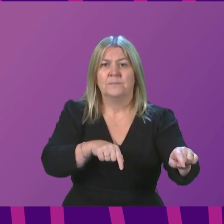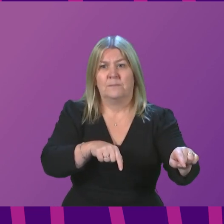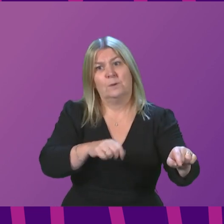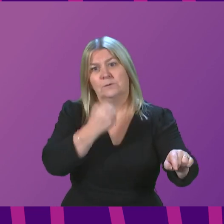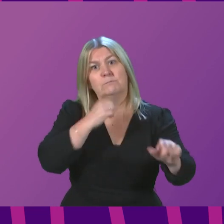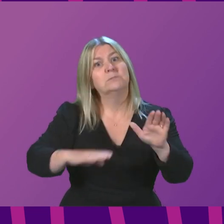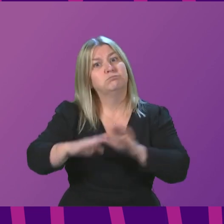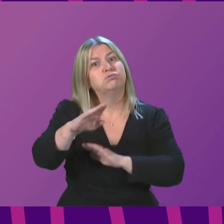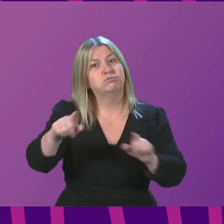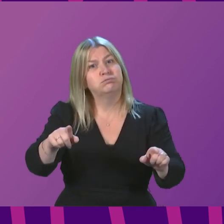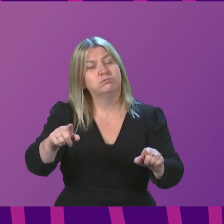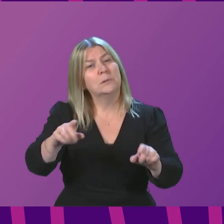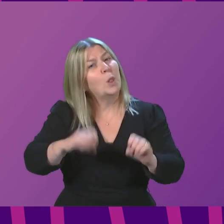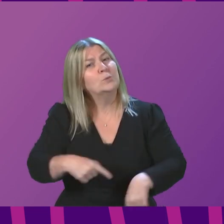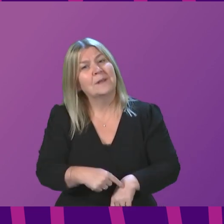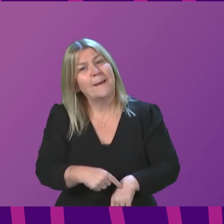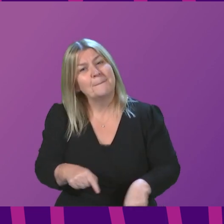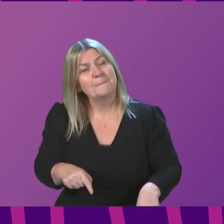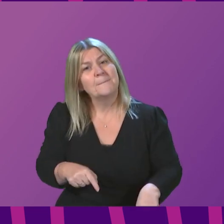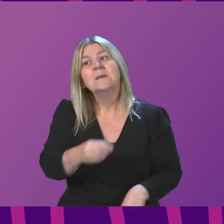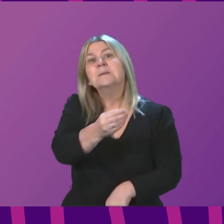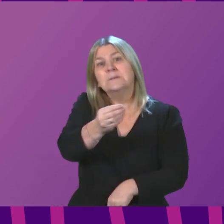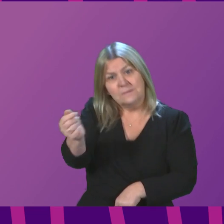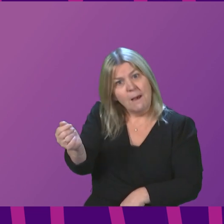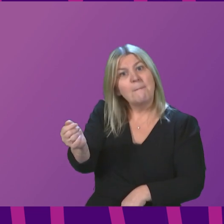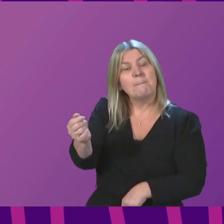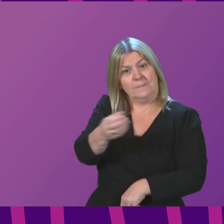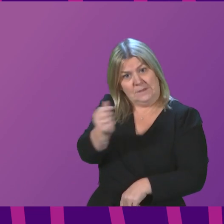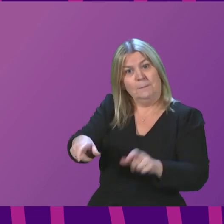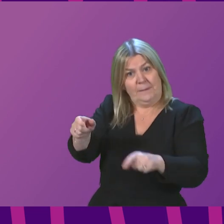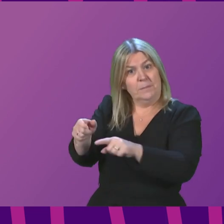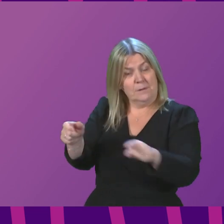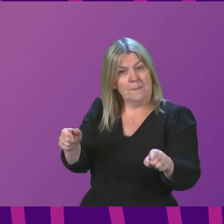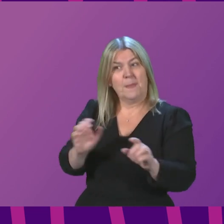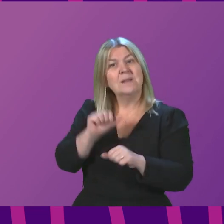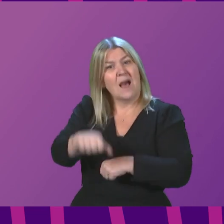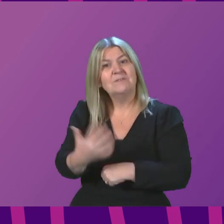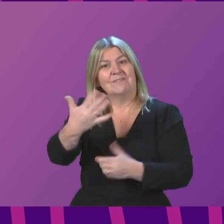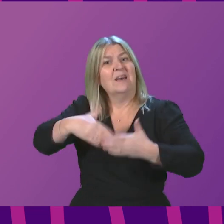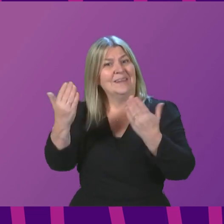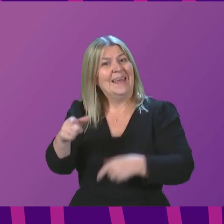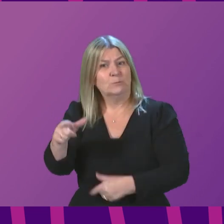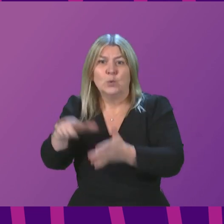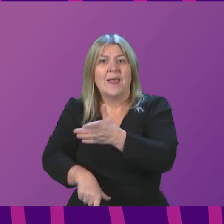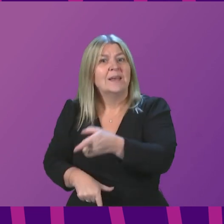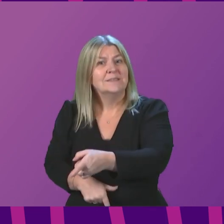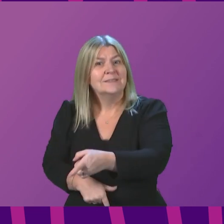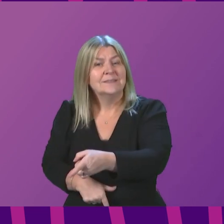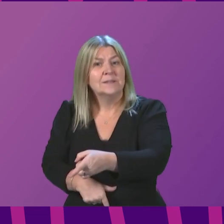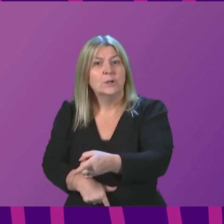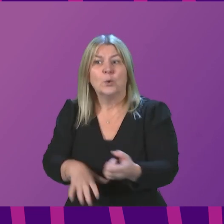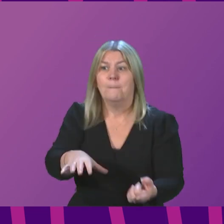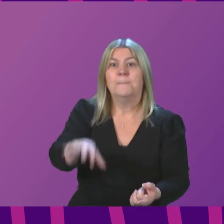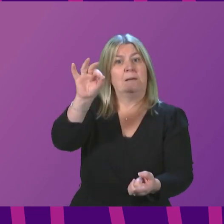time. Indeed, for some, they were contacted beyond the five-day window too late to get the medication.